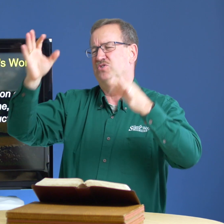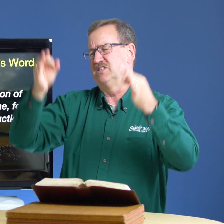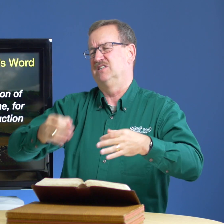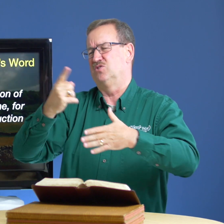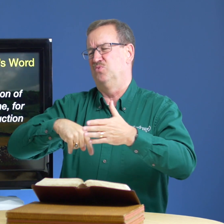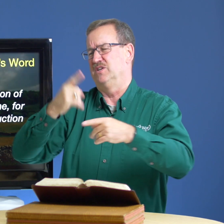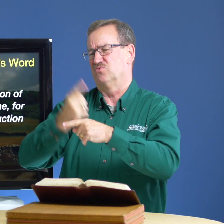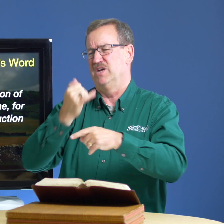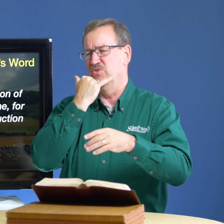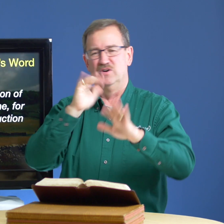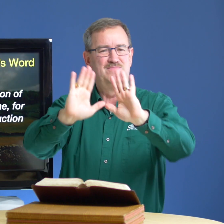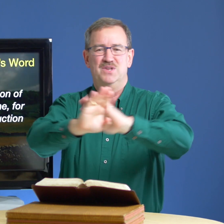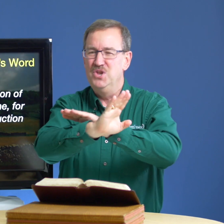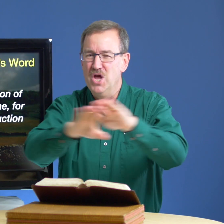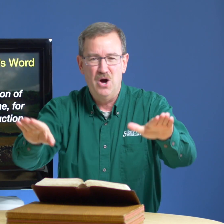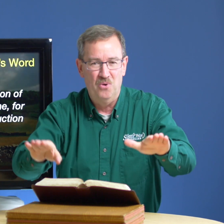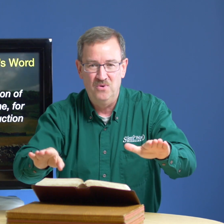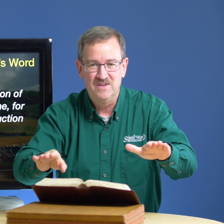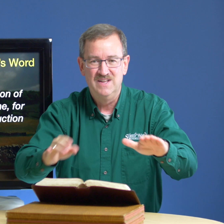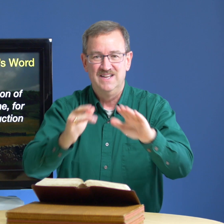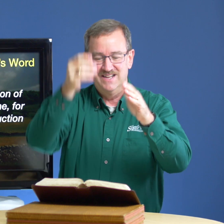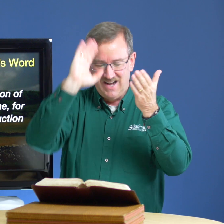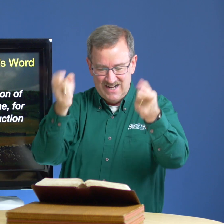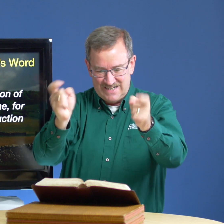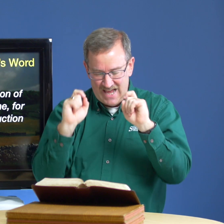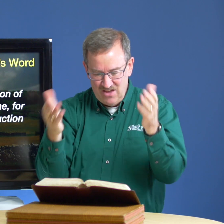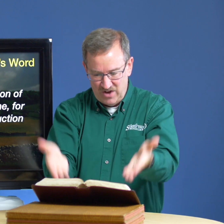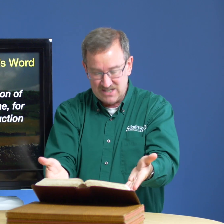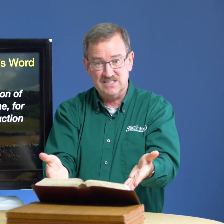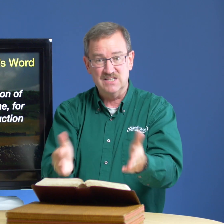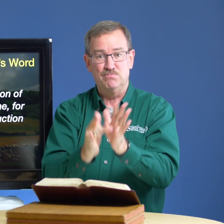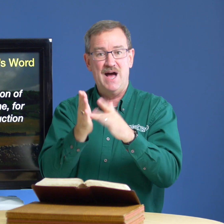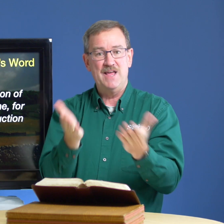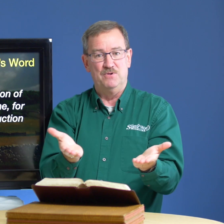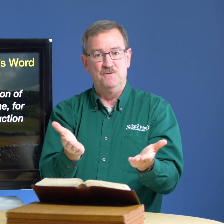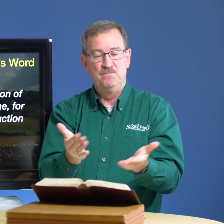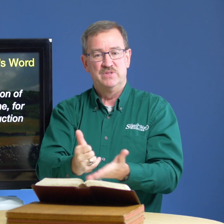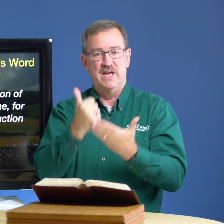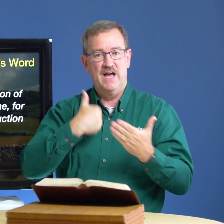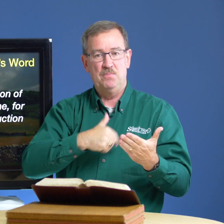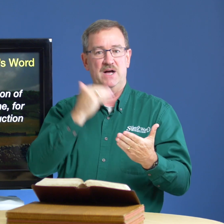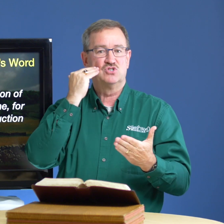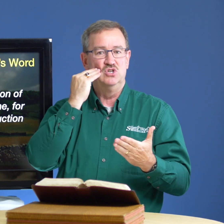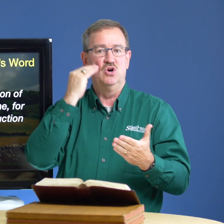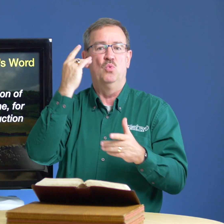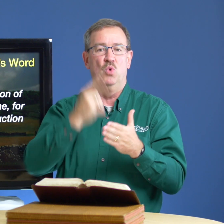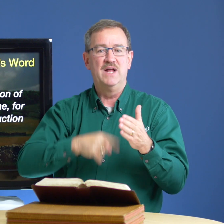your decision what is right and wrong no god gave us this bible to help us to help know what